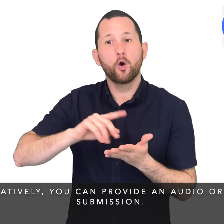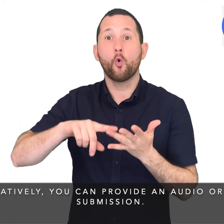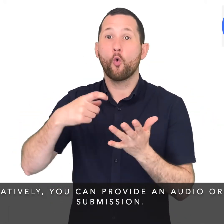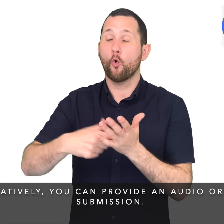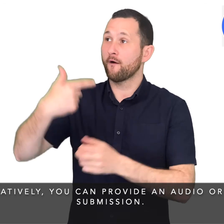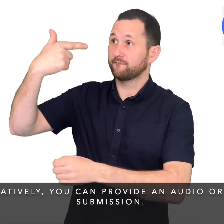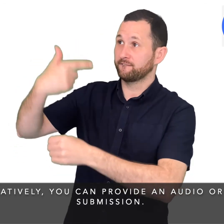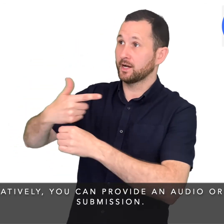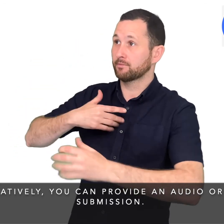submission.